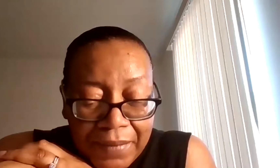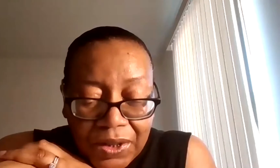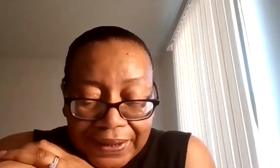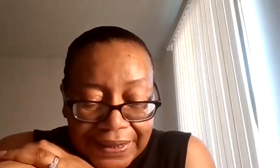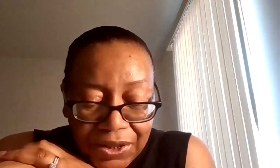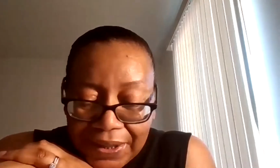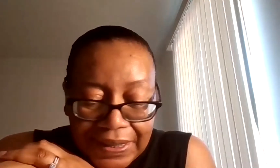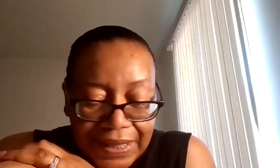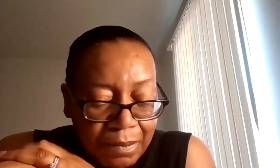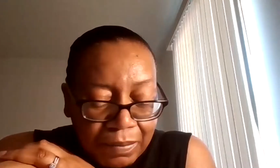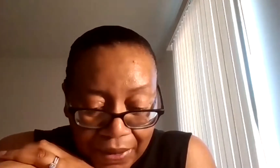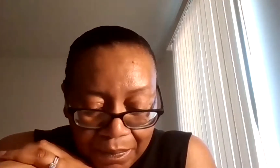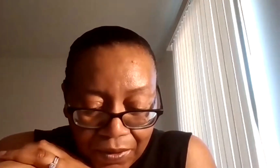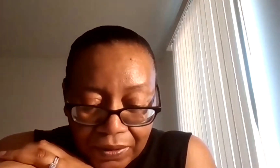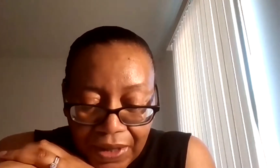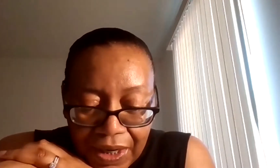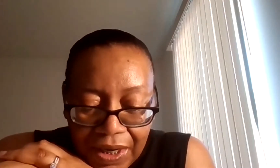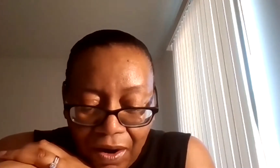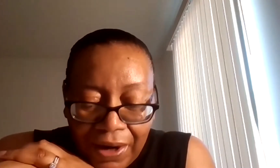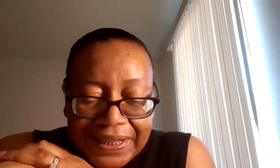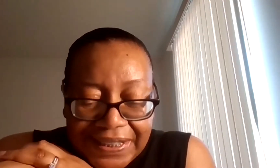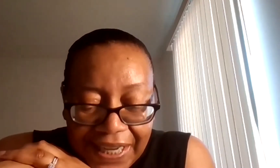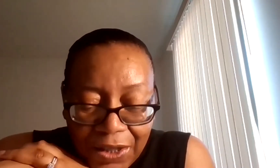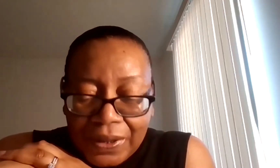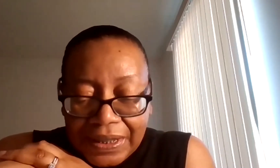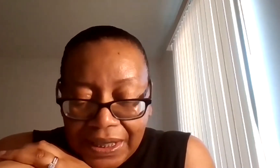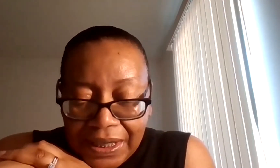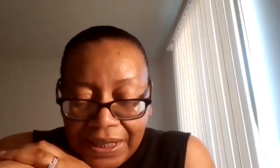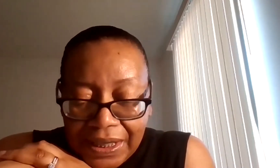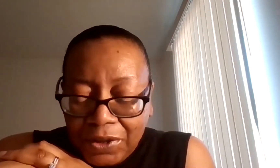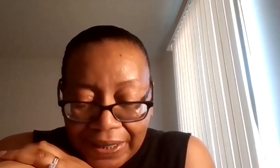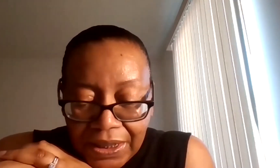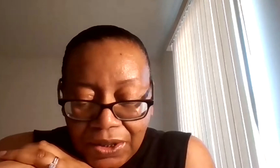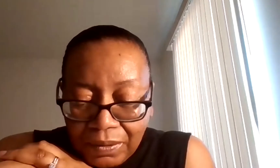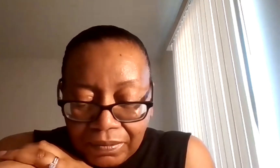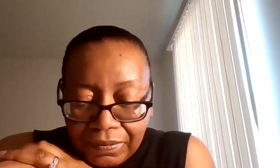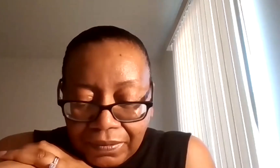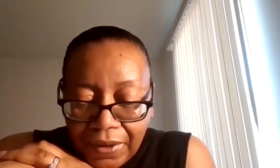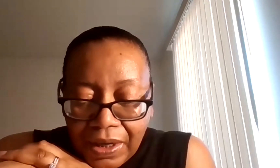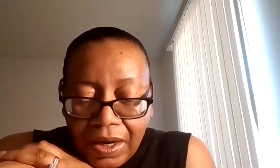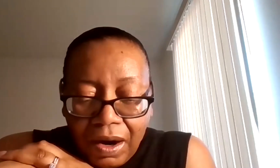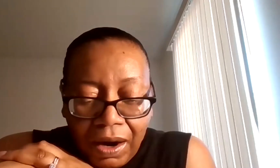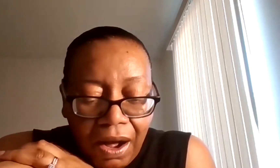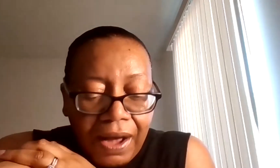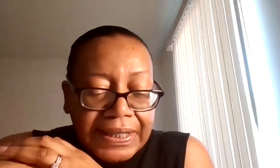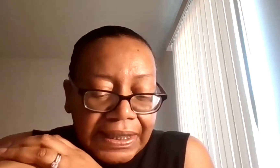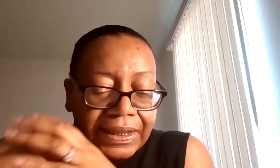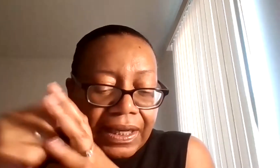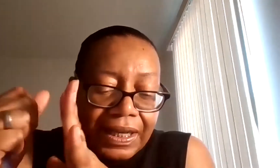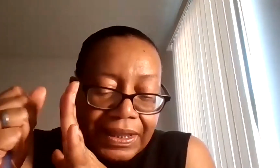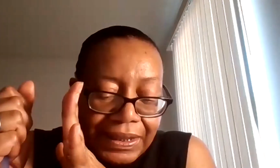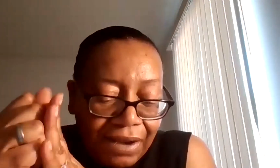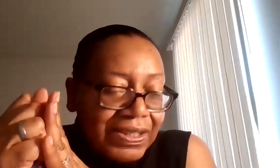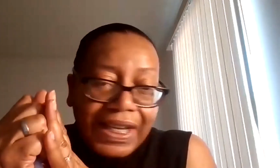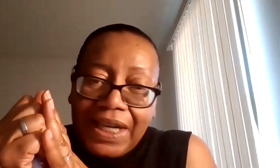environmental conditions that black people are continuously subjected to are causing